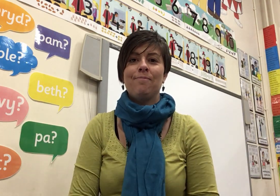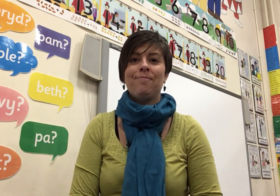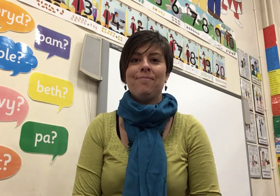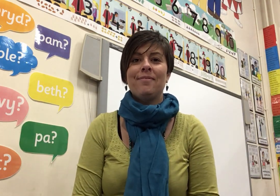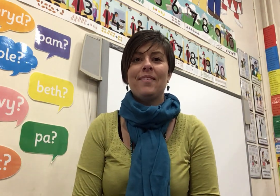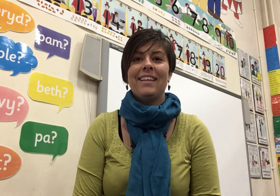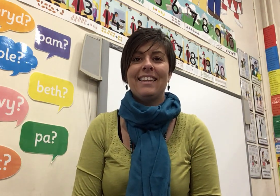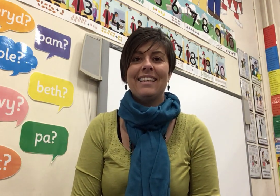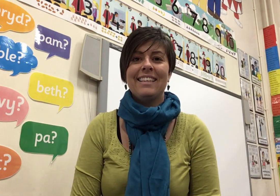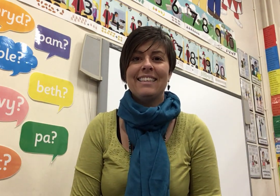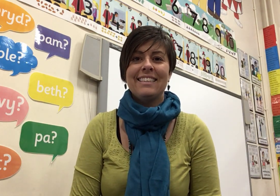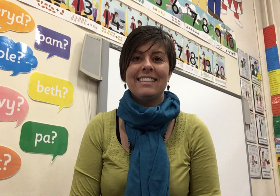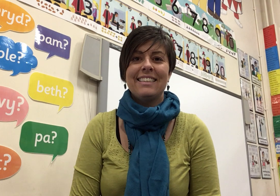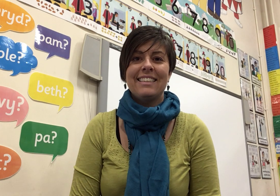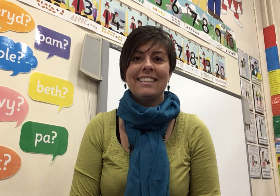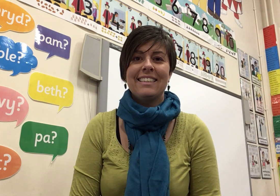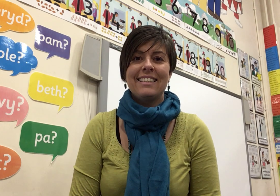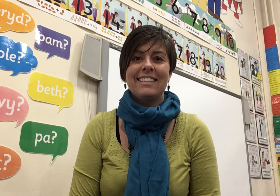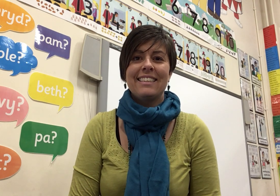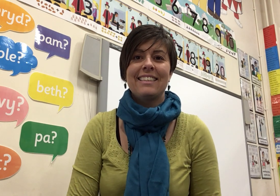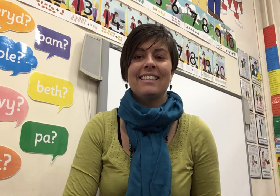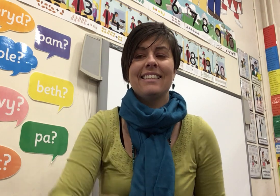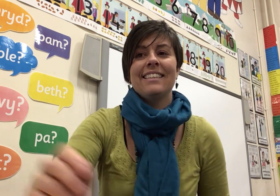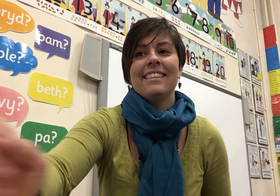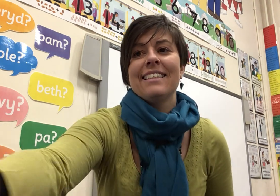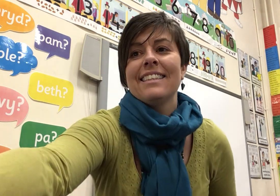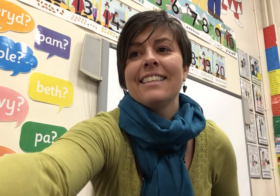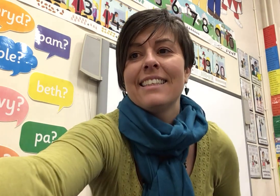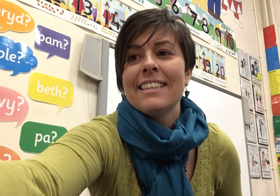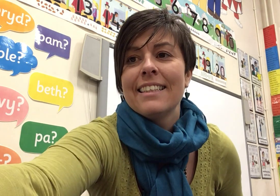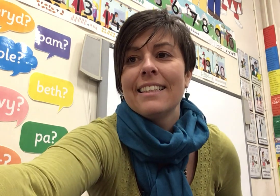of Thank